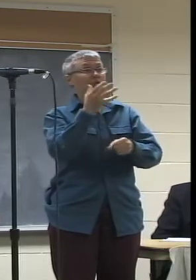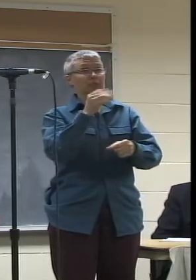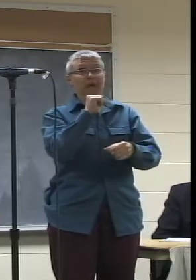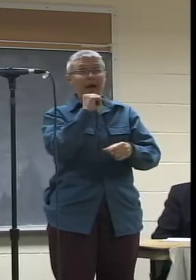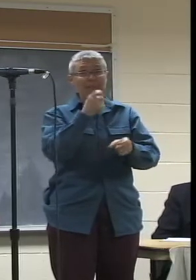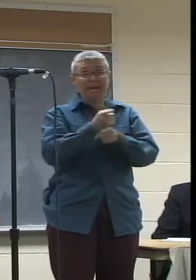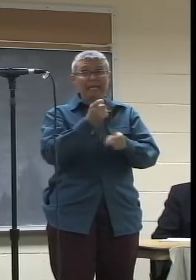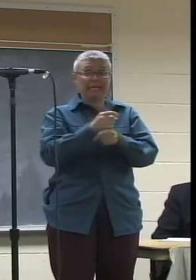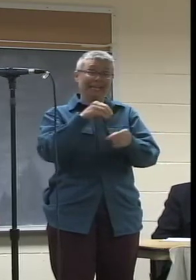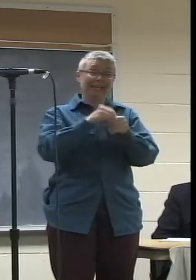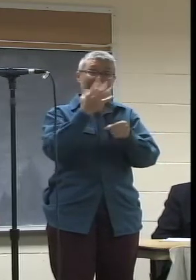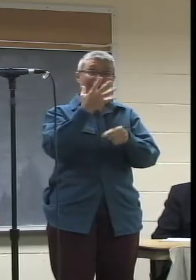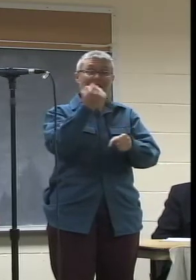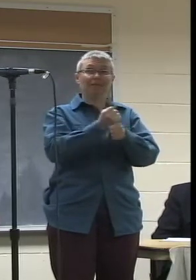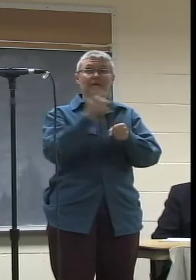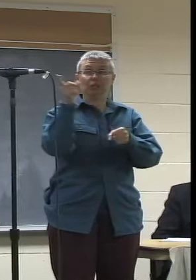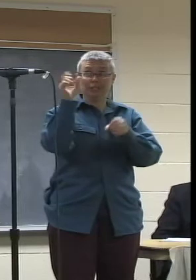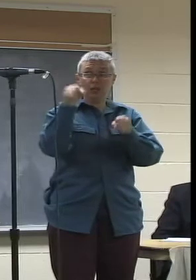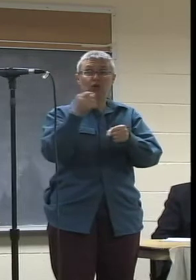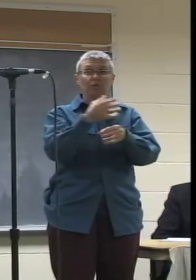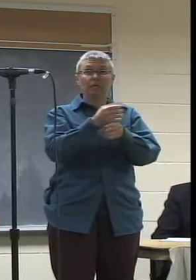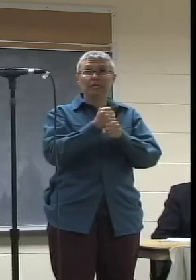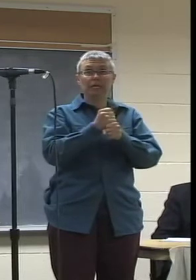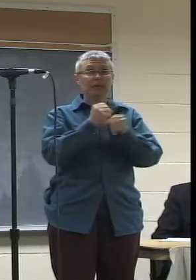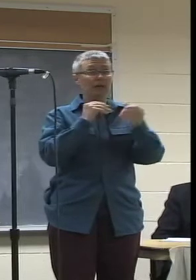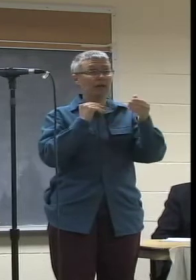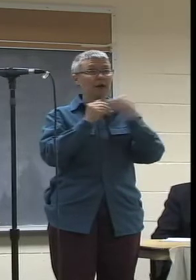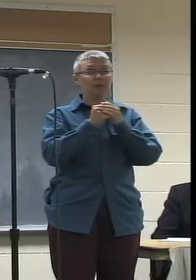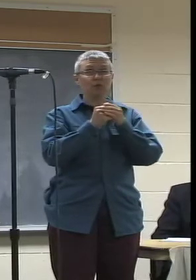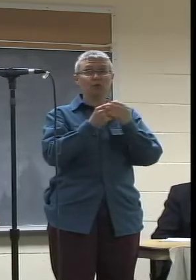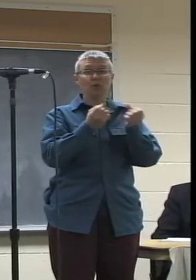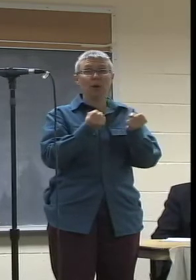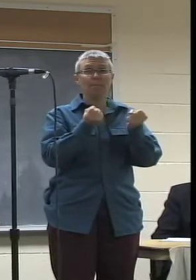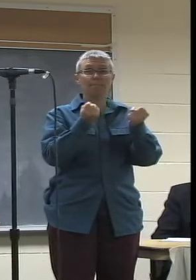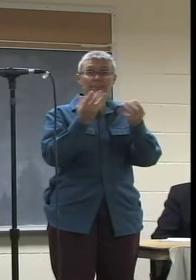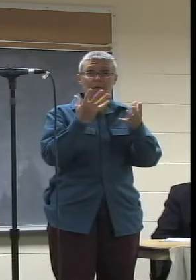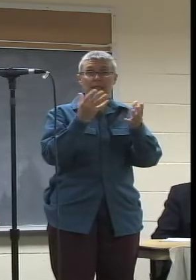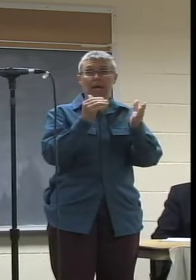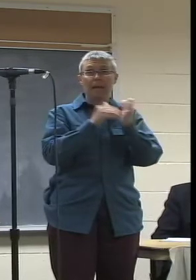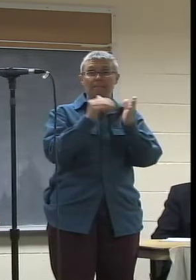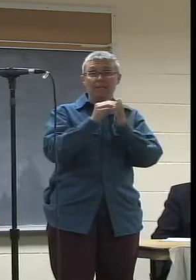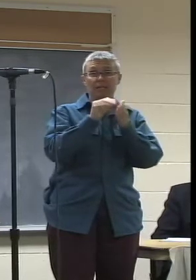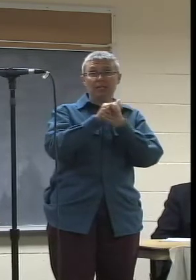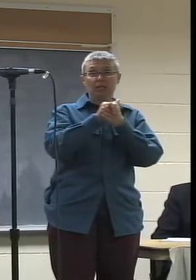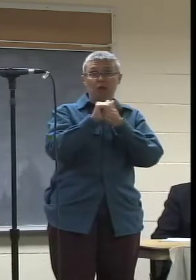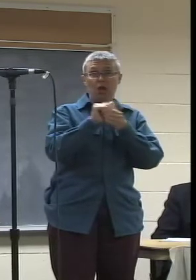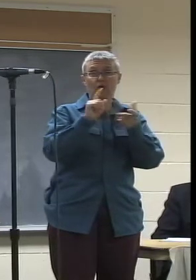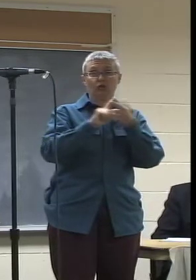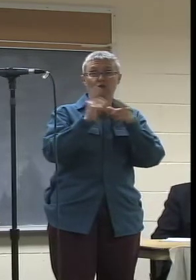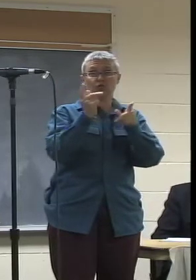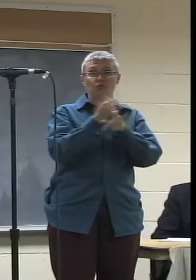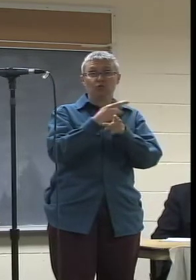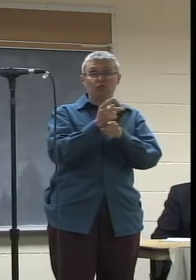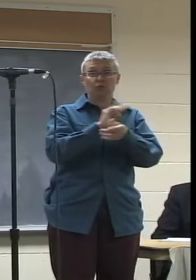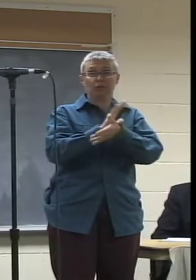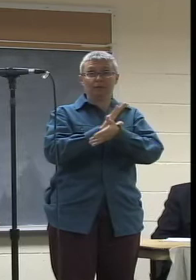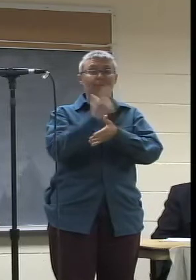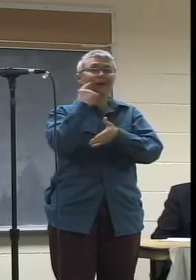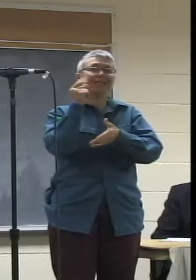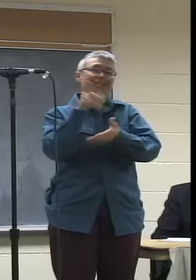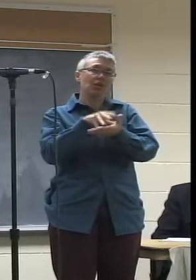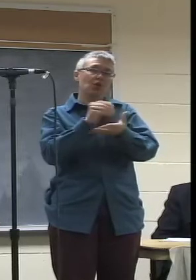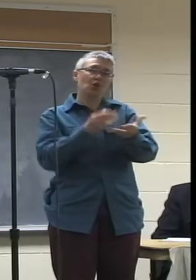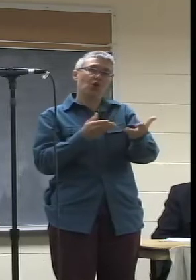five years. You know, he could be getting up to a couple of million dollars to produce a film because he learned through